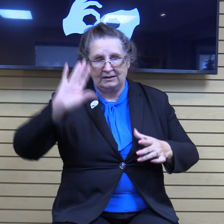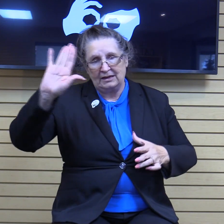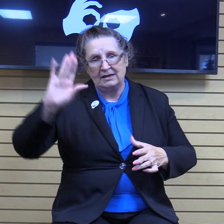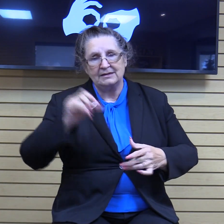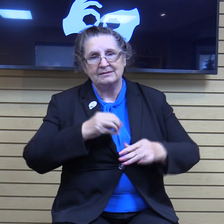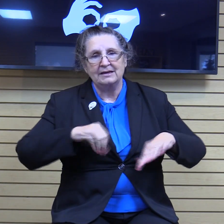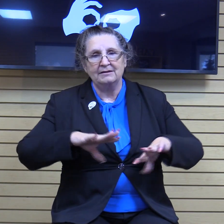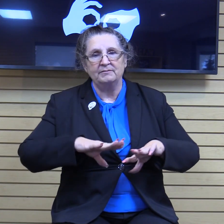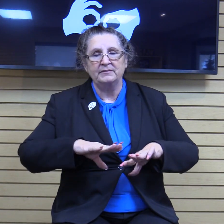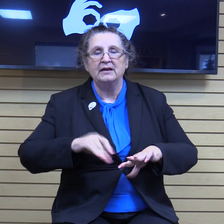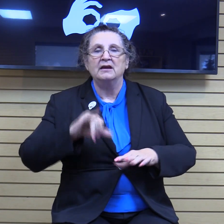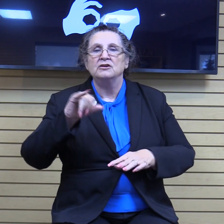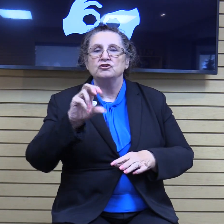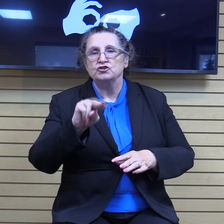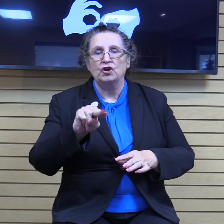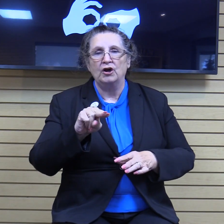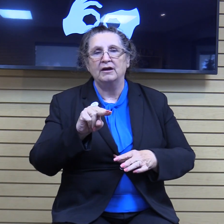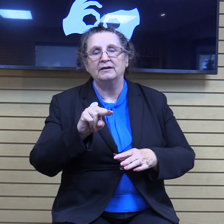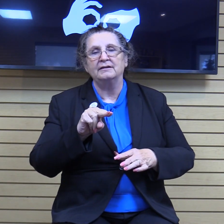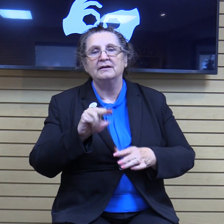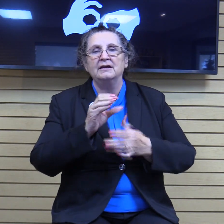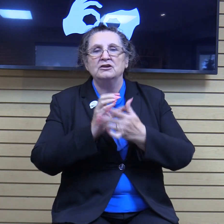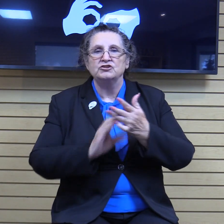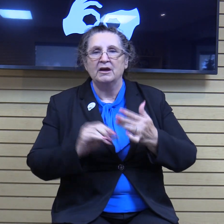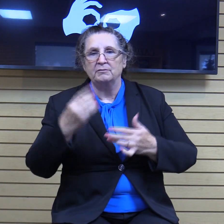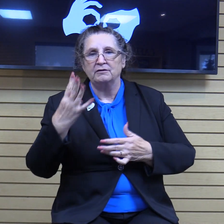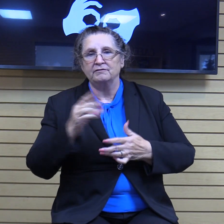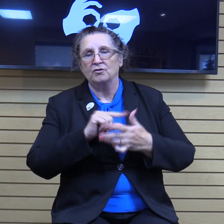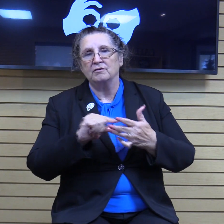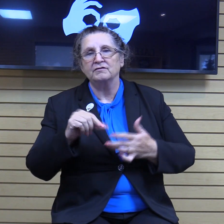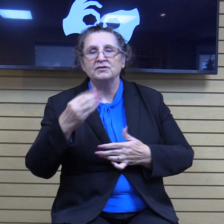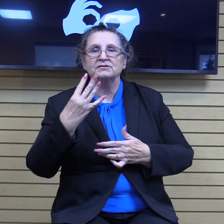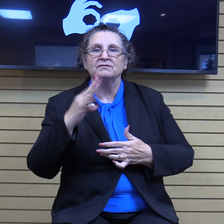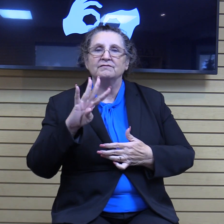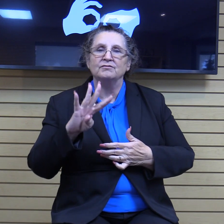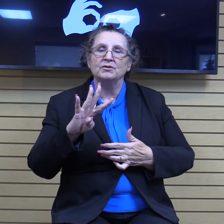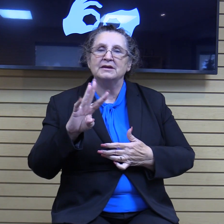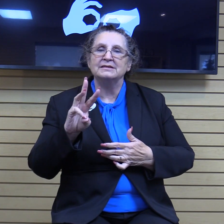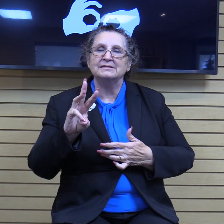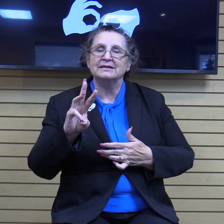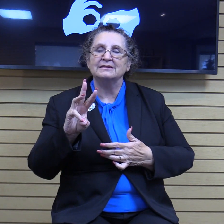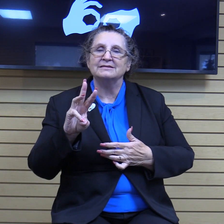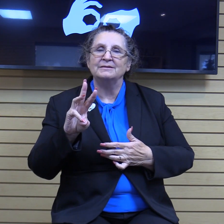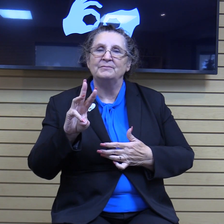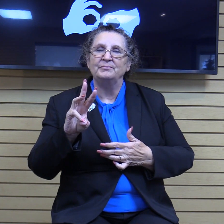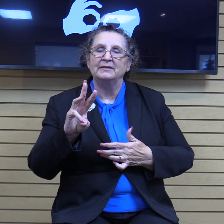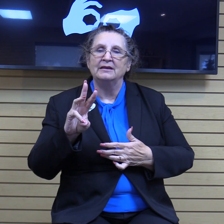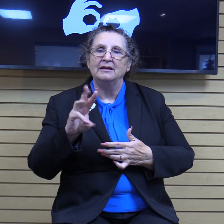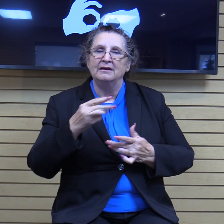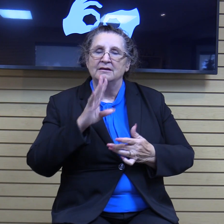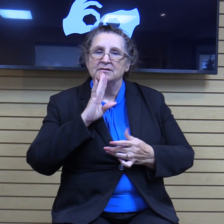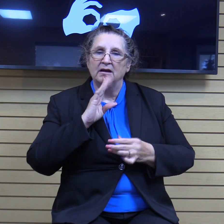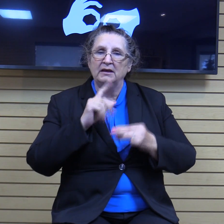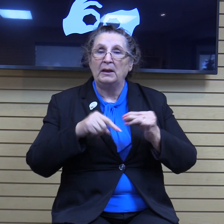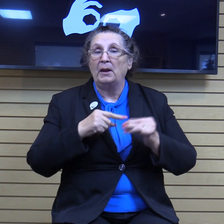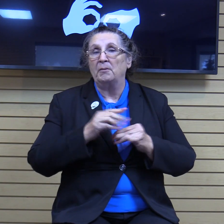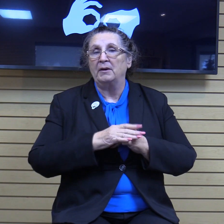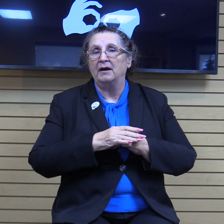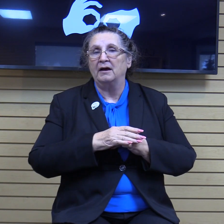4, verses 46. And we're going to be talking about a nobleman